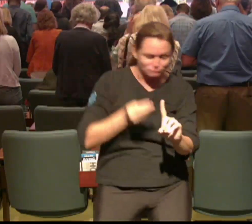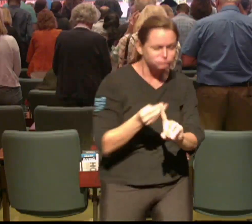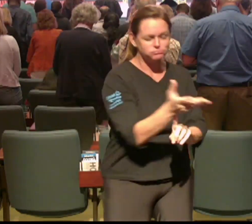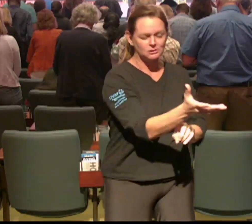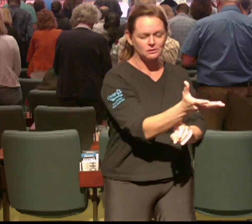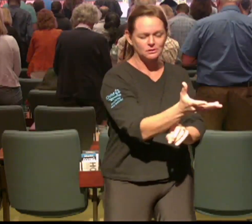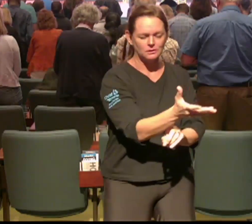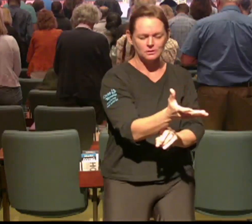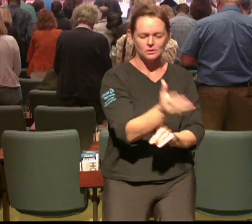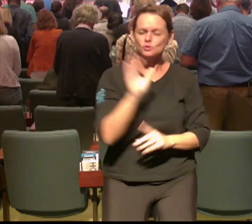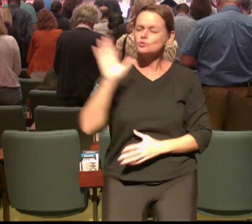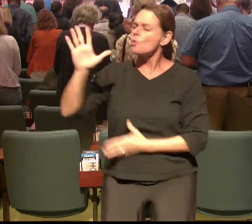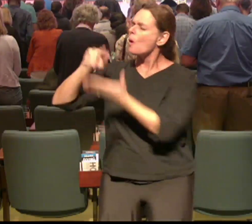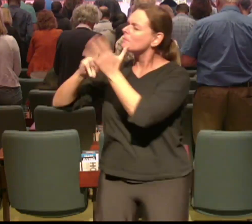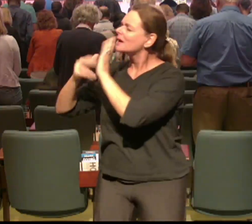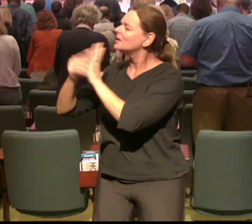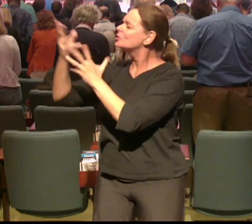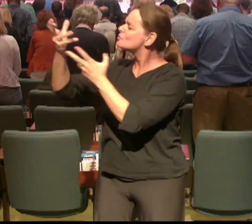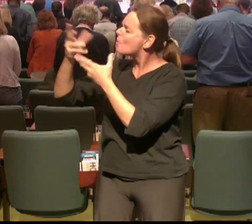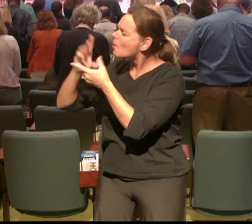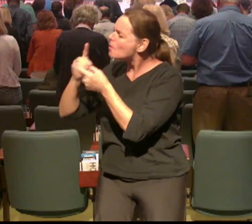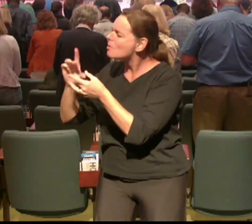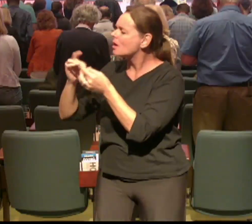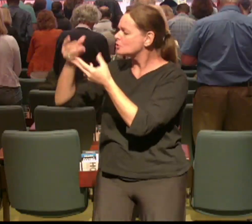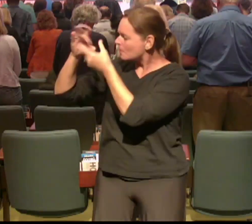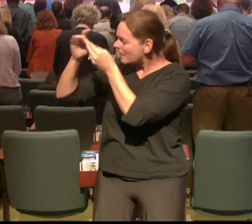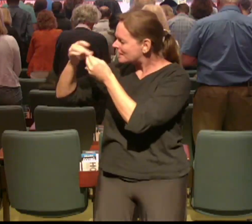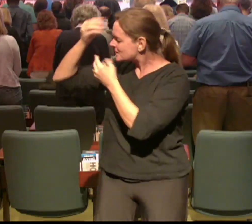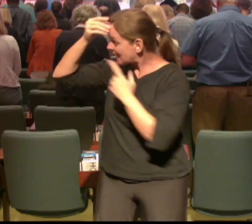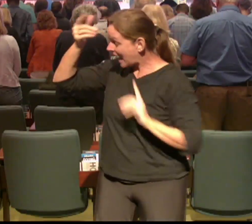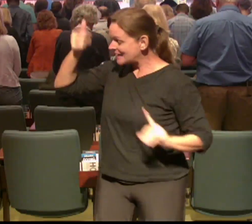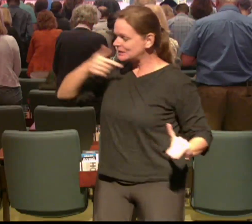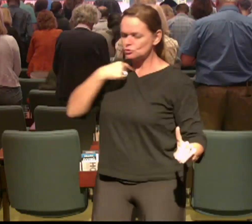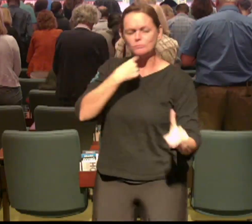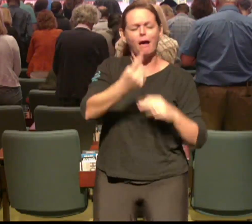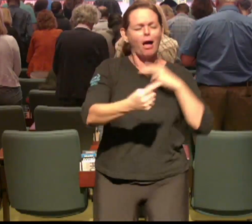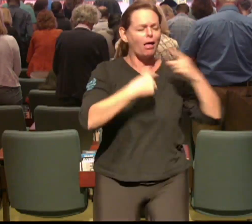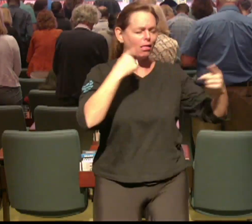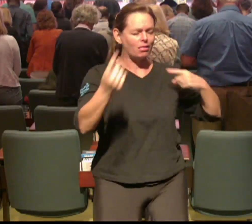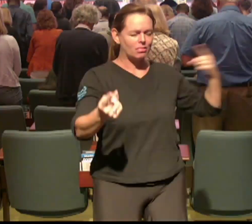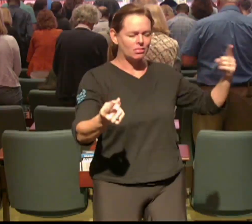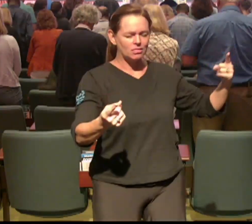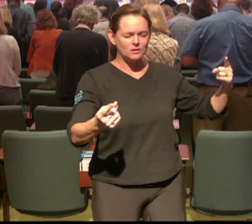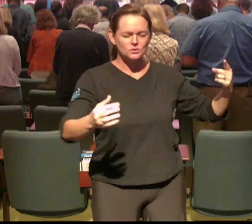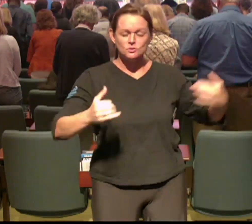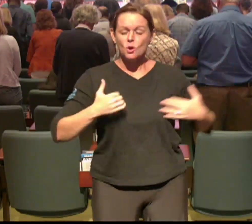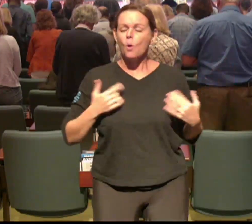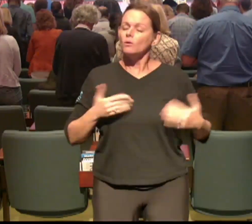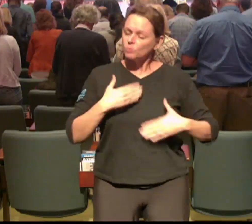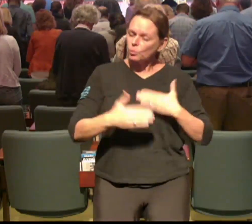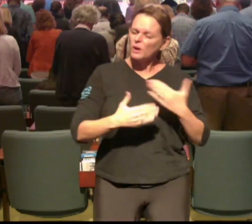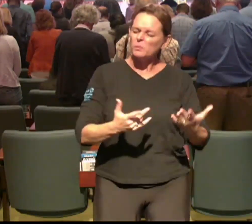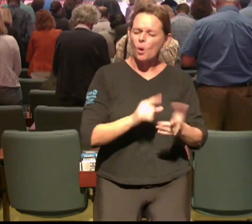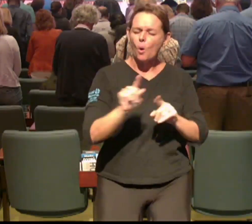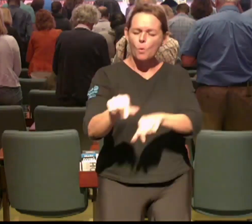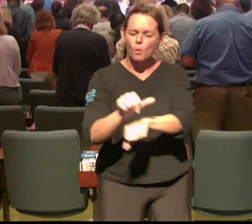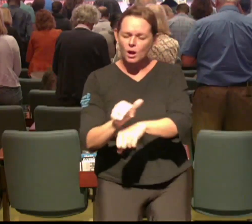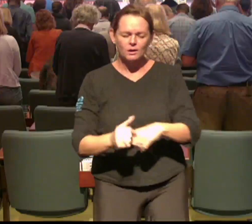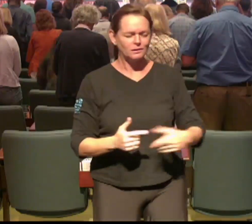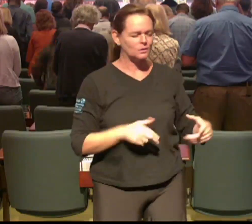Jesus and Lord I pray that you would use us this week open our eyes so that we can see the people all around us and then open our mouths God help us to